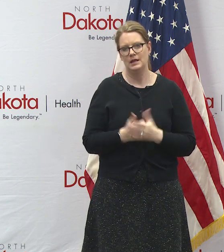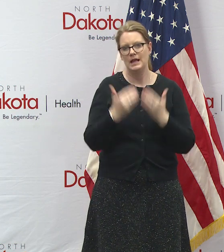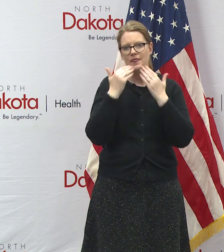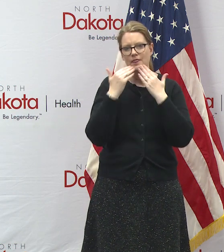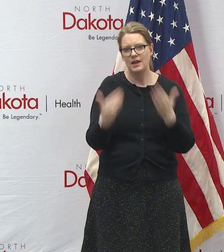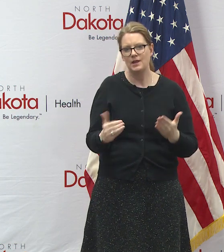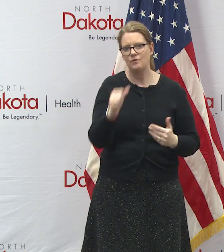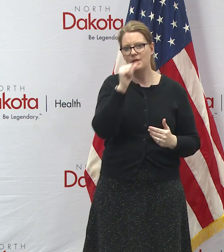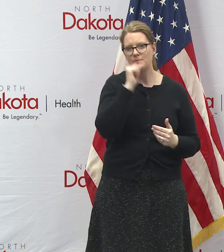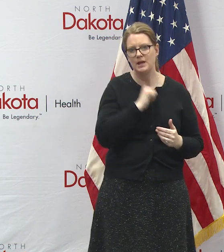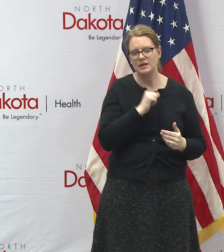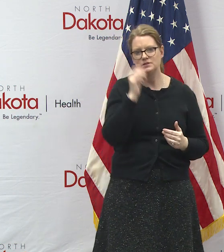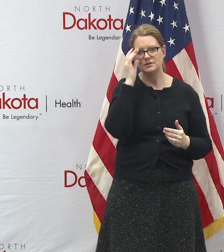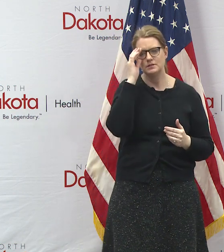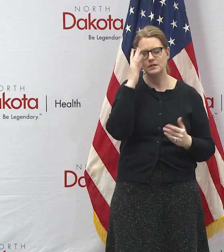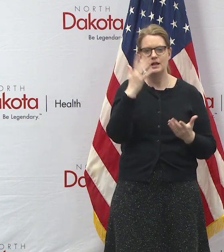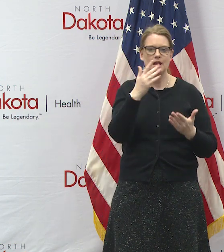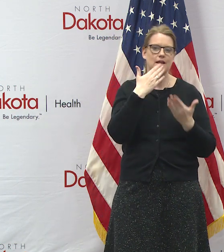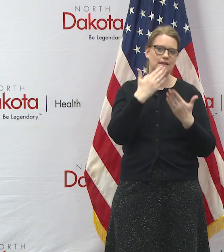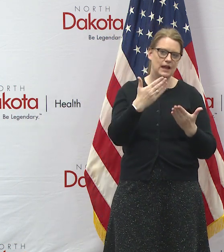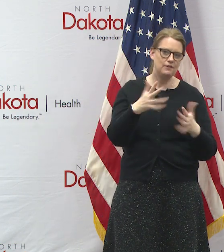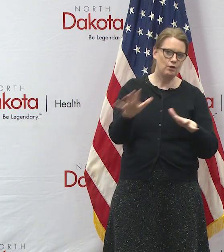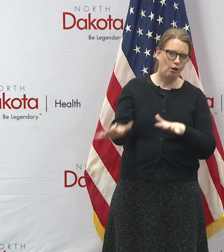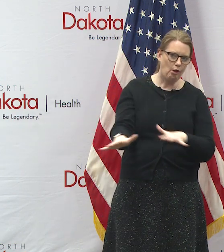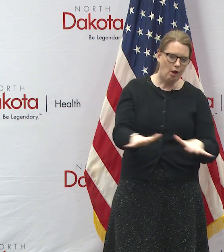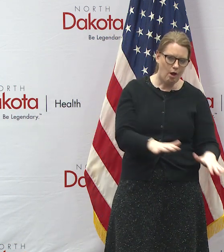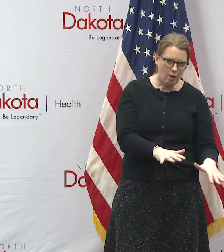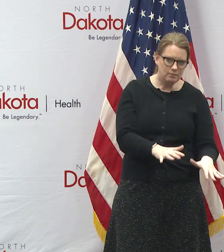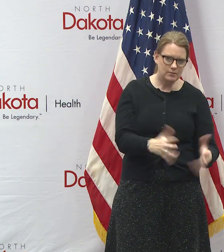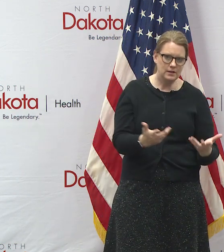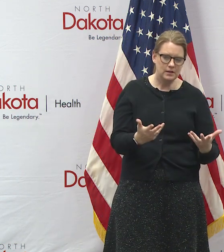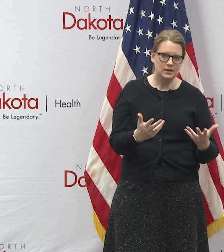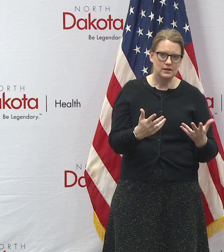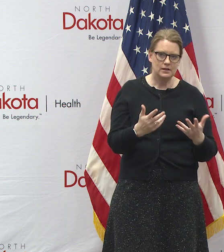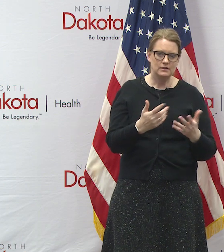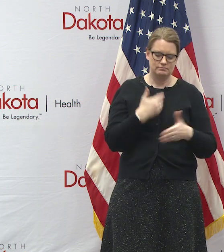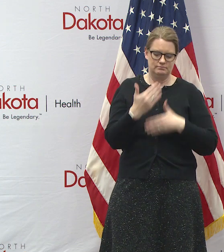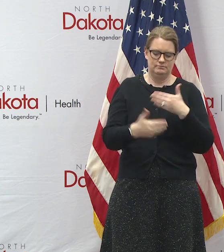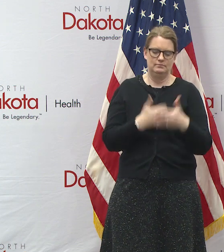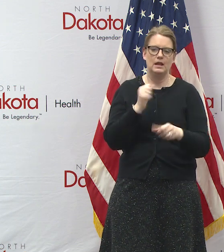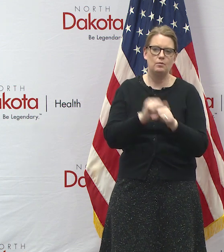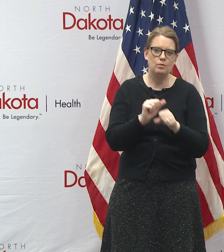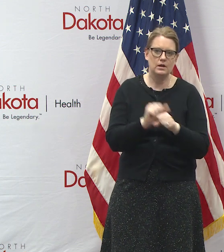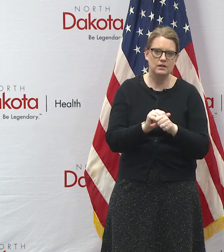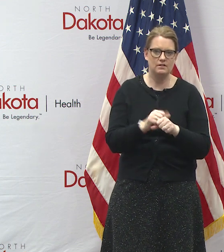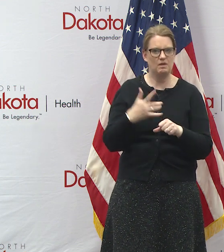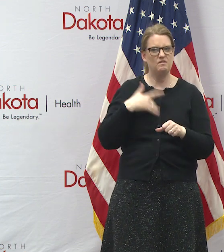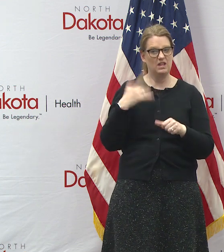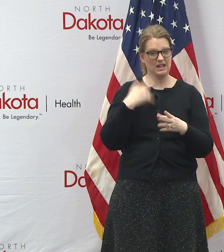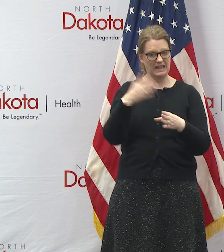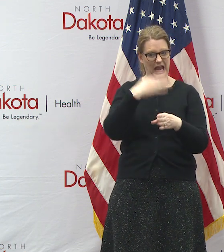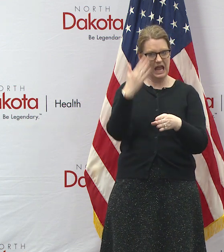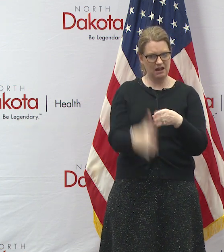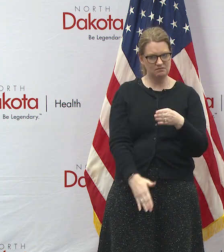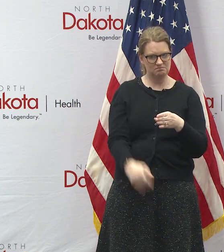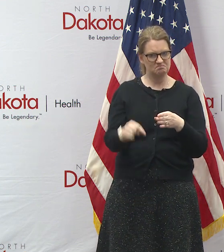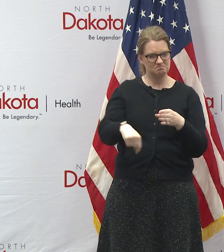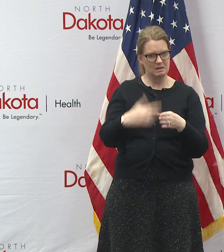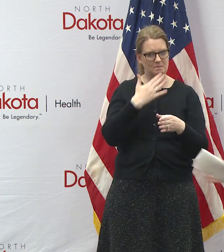you for your patience thank you for your calm and we look forward to working through this we feel we will come out better in the end thank you very much